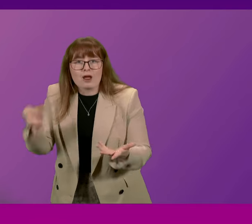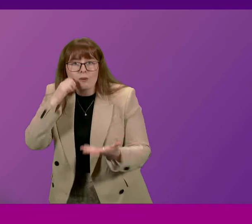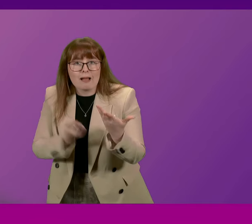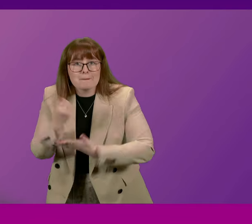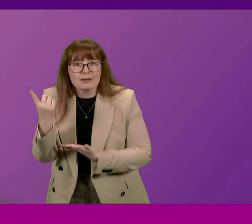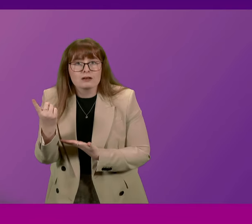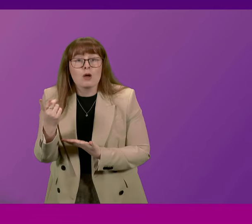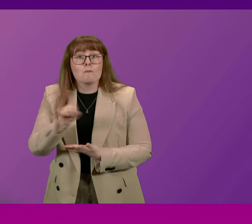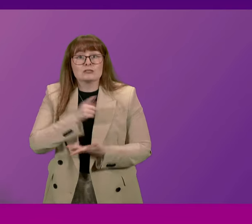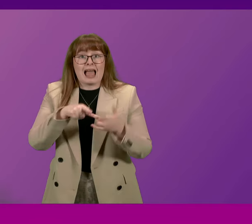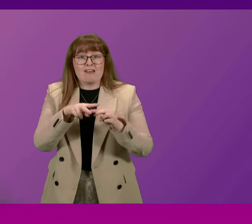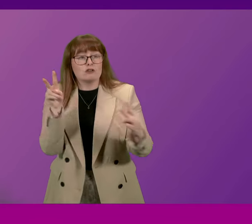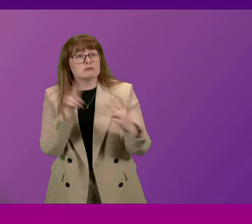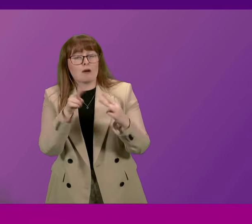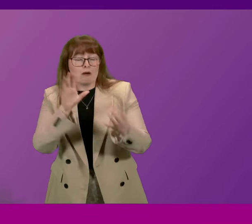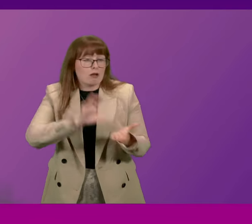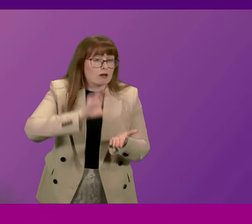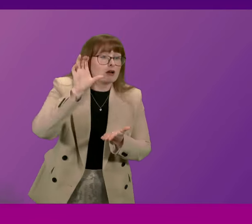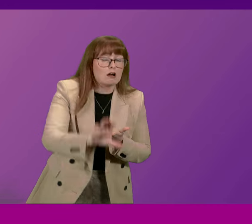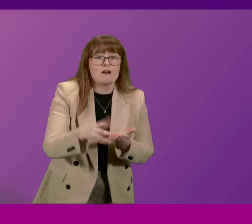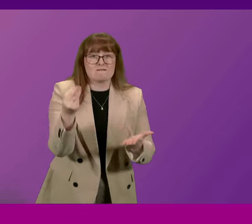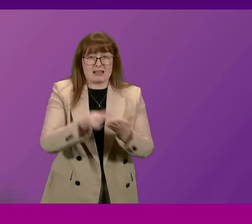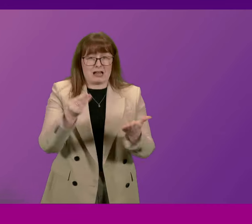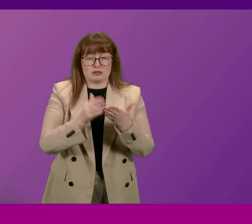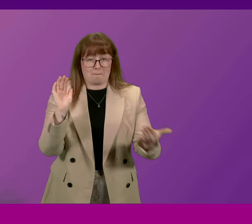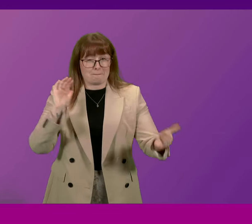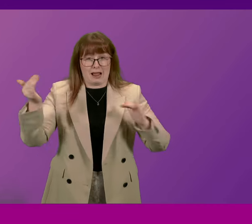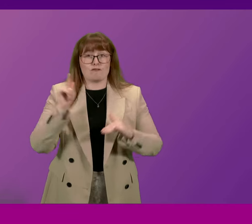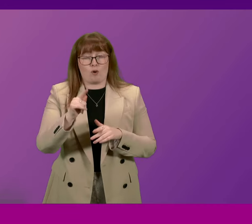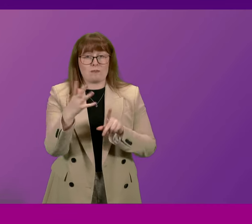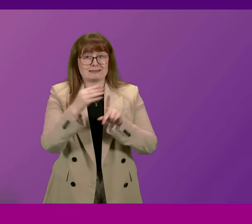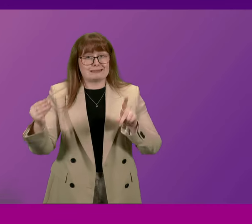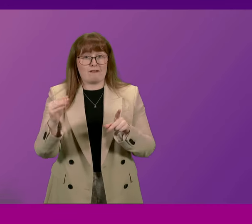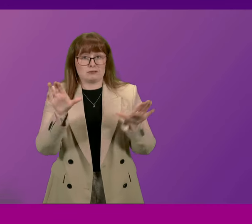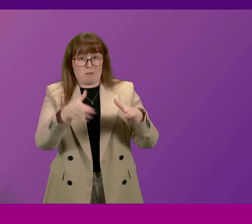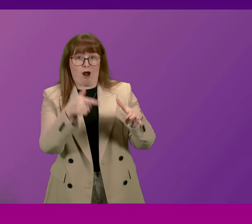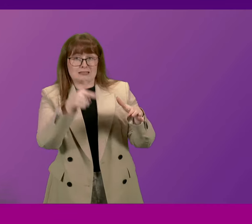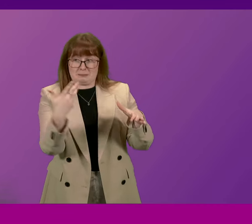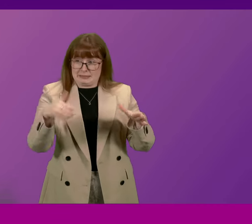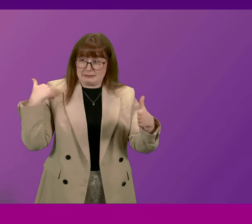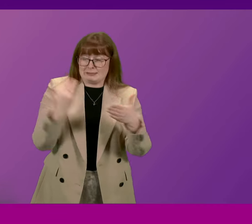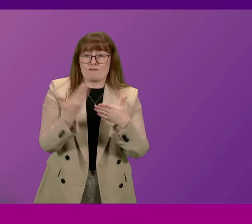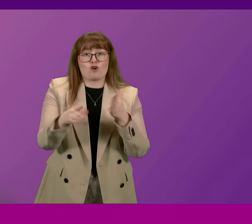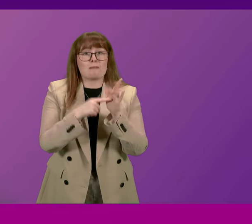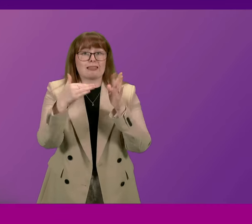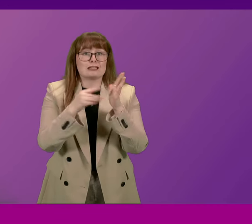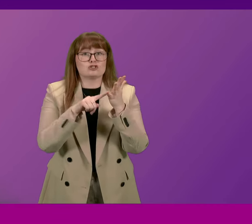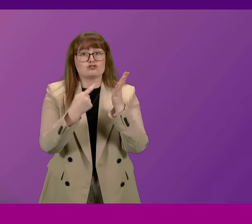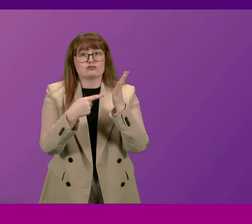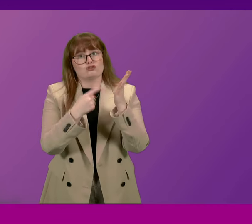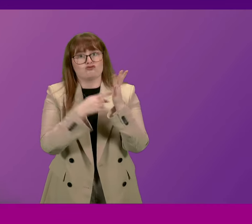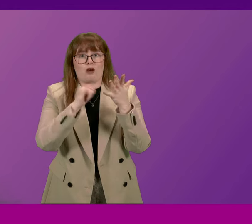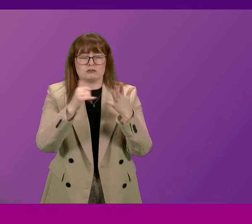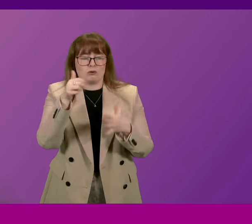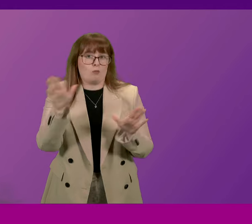Because if we dabble with the financial madness of the Conservative Party as we got under Liz Truss, we all know where